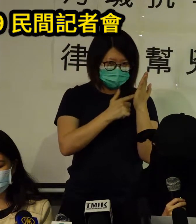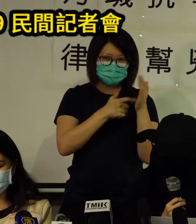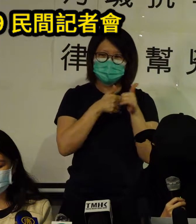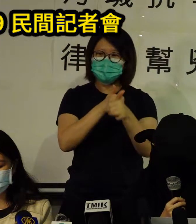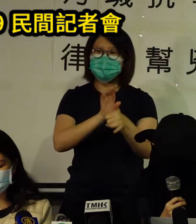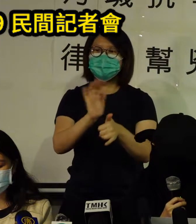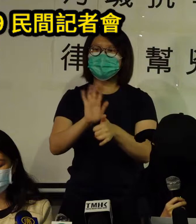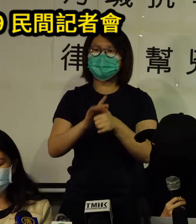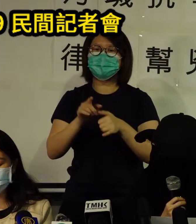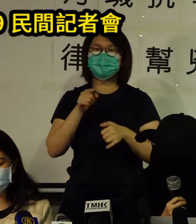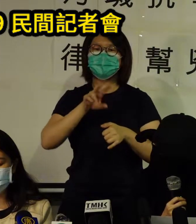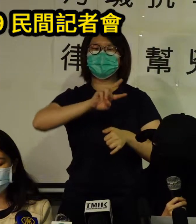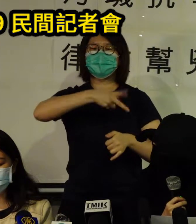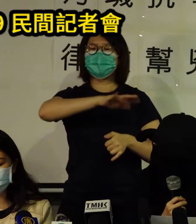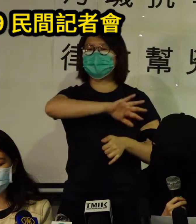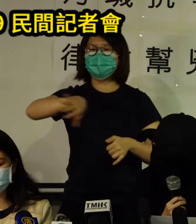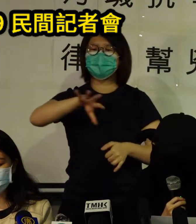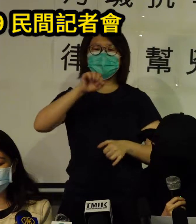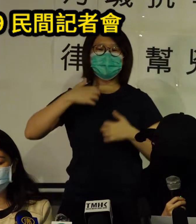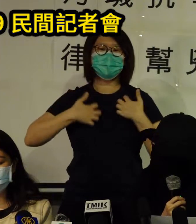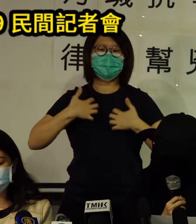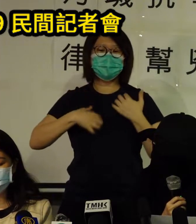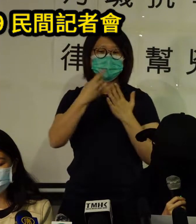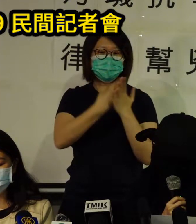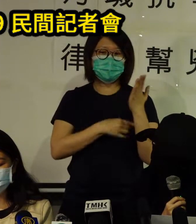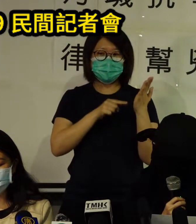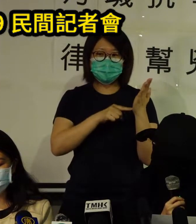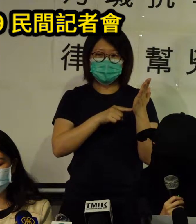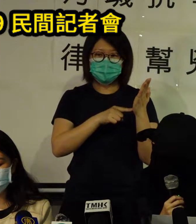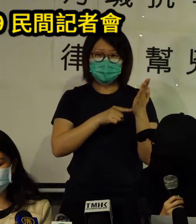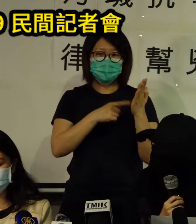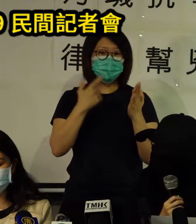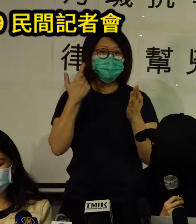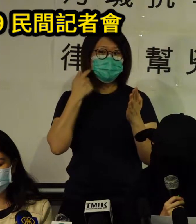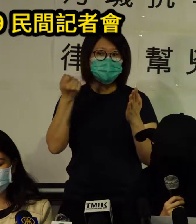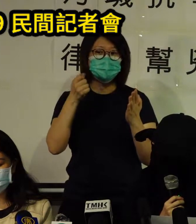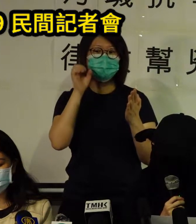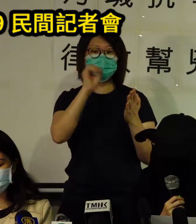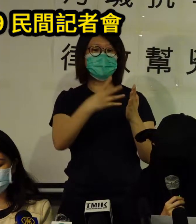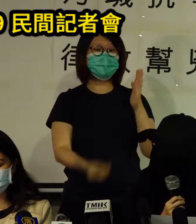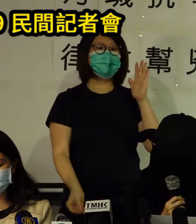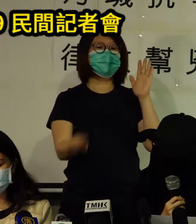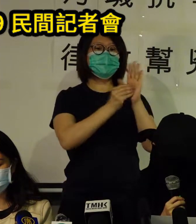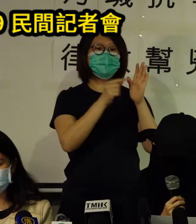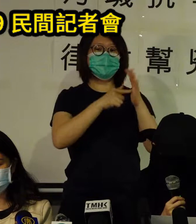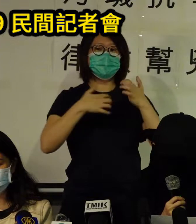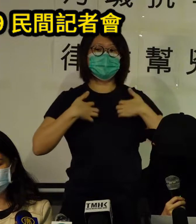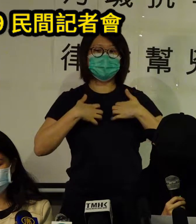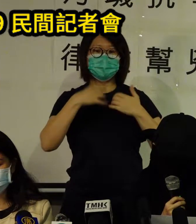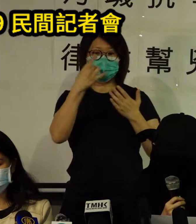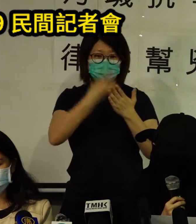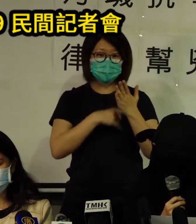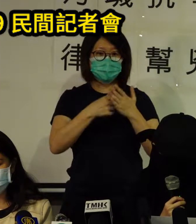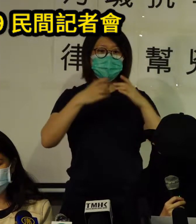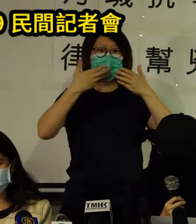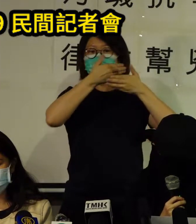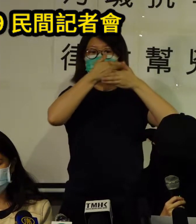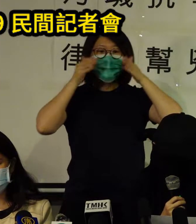the government has carried on persecuting protesters in full Chinese-led rule--law fashion